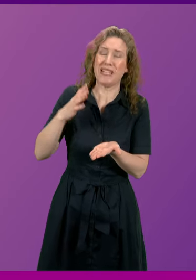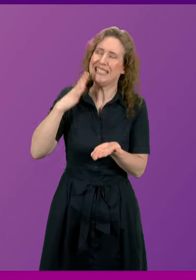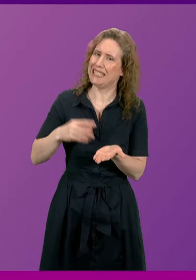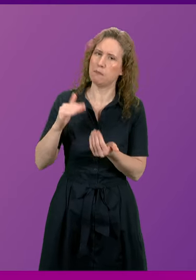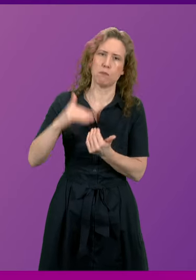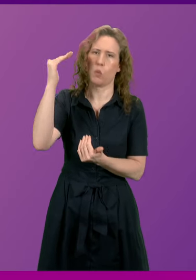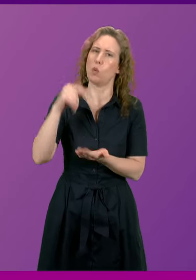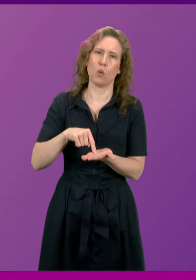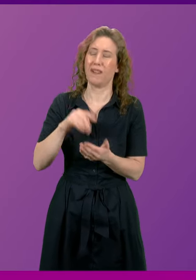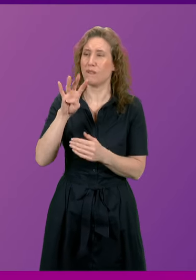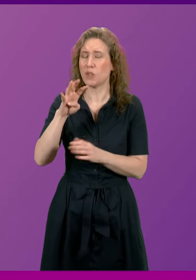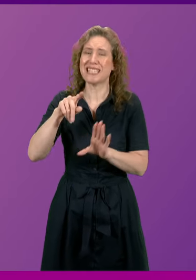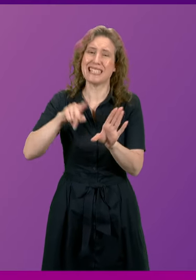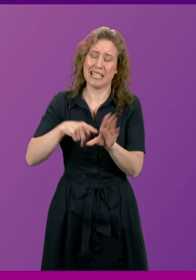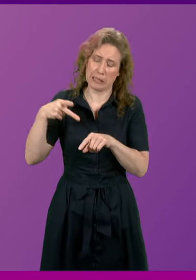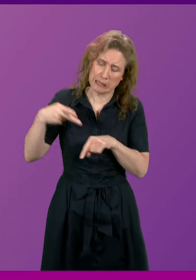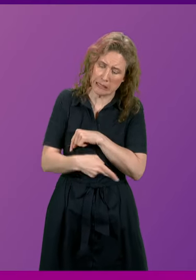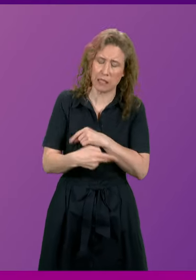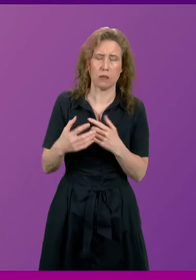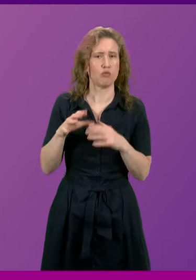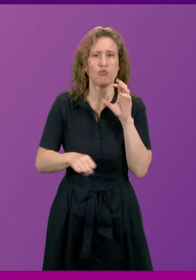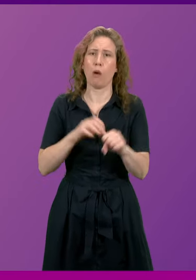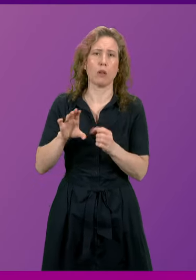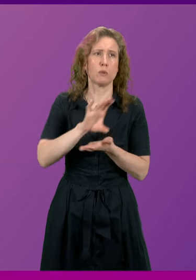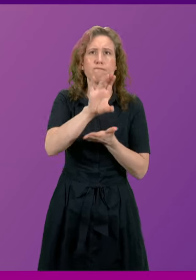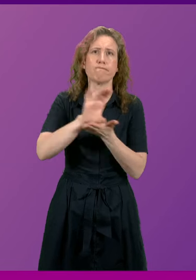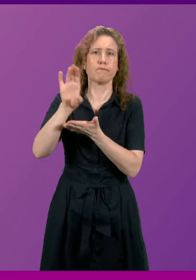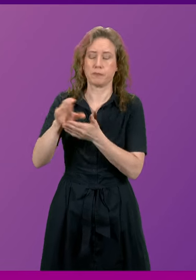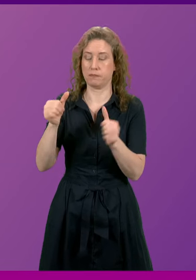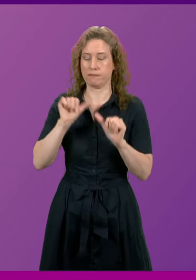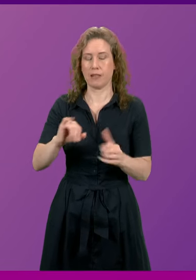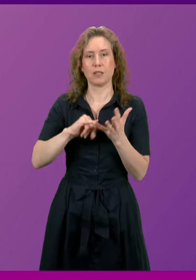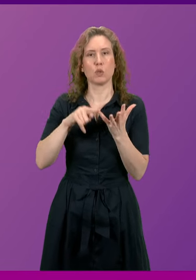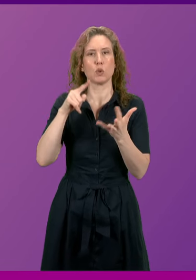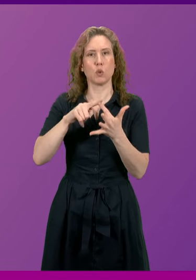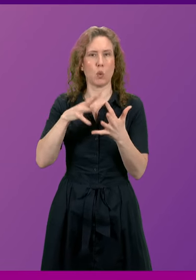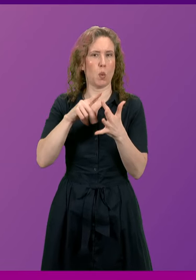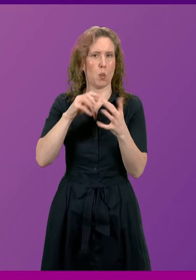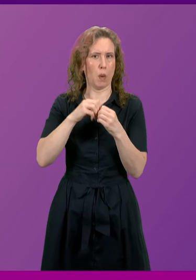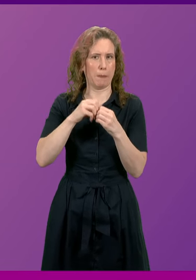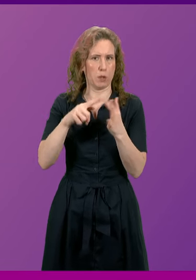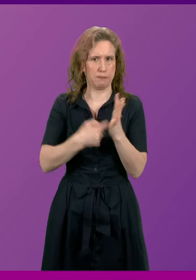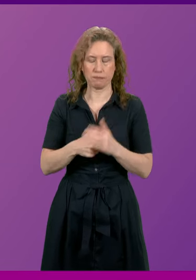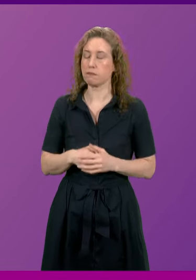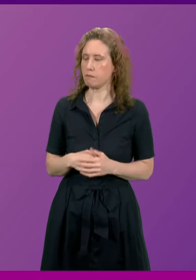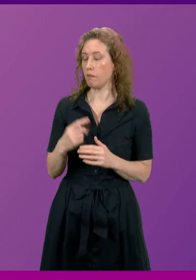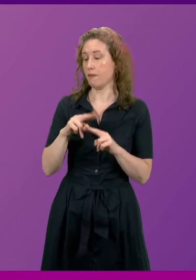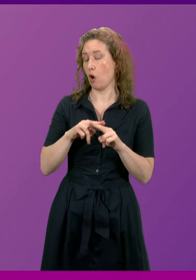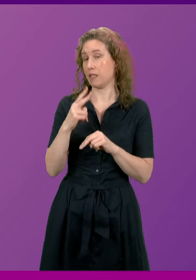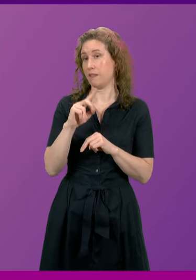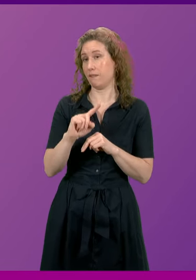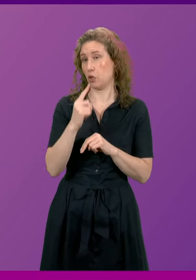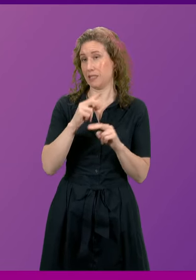required after 14 years of austerity. Sue Webber. First Minister, on Friday 1st December